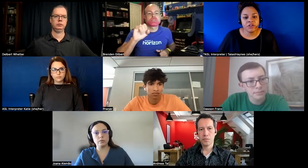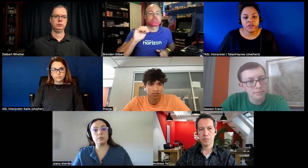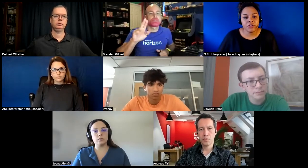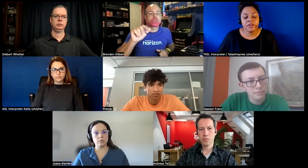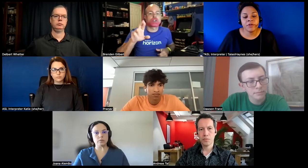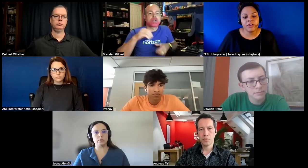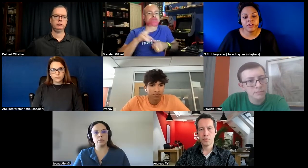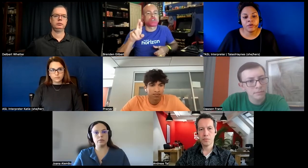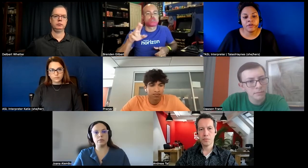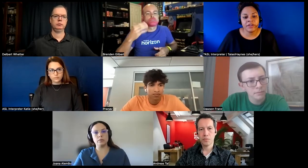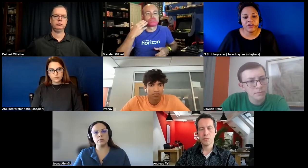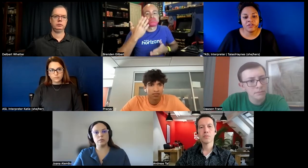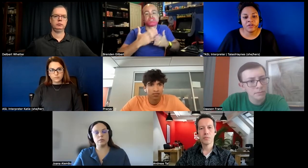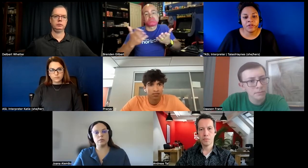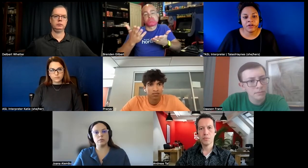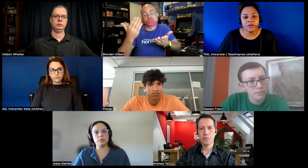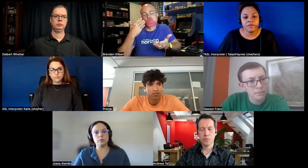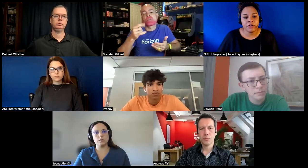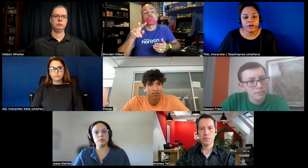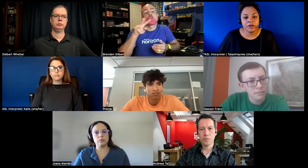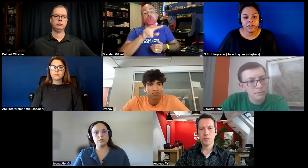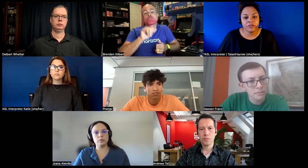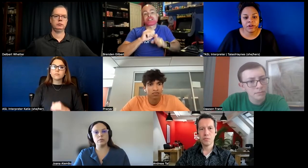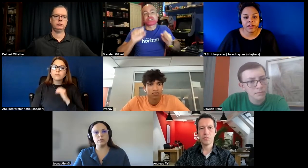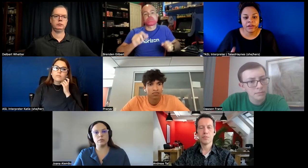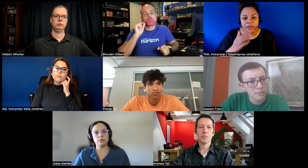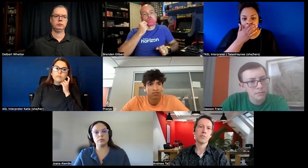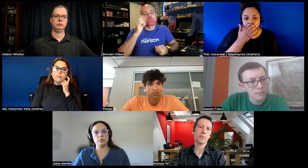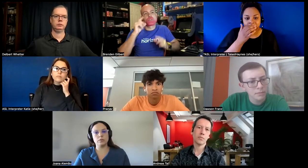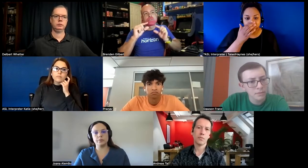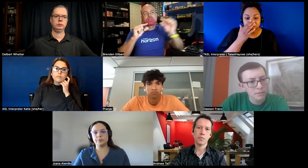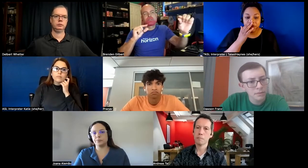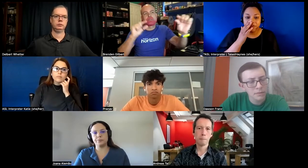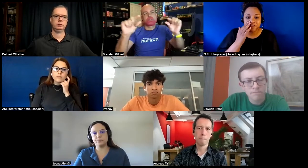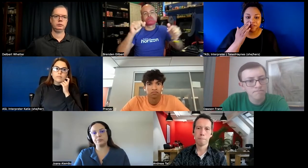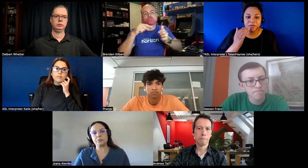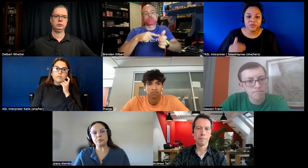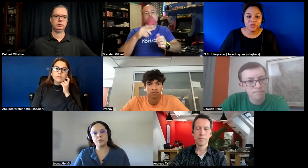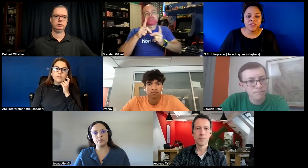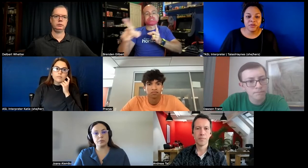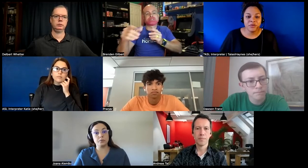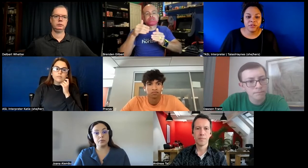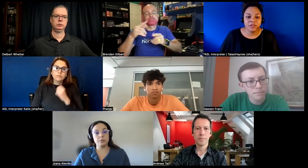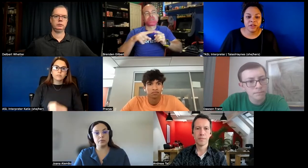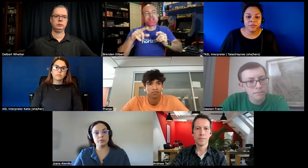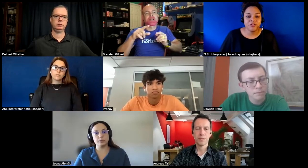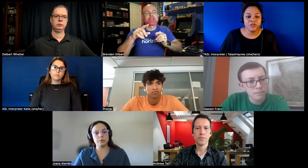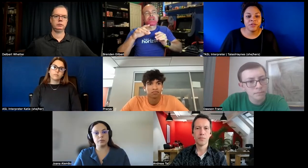simulator or a vacation simulator in vr have you all tried that um if you look at the system it's really cool um it'll show you the